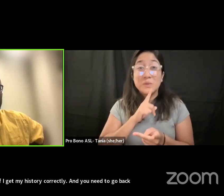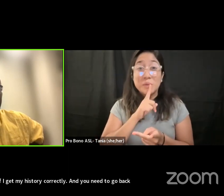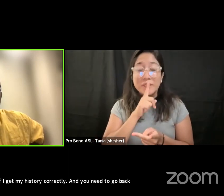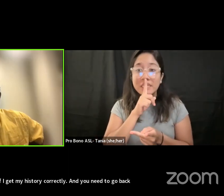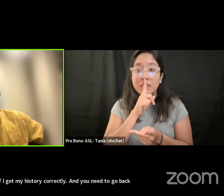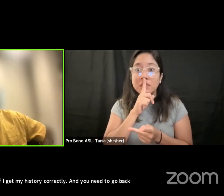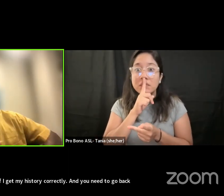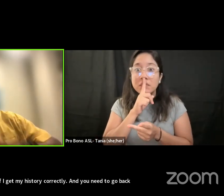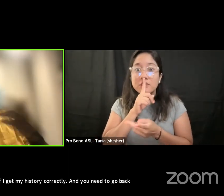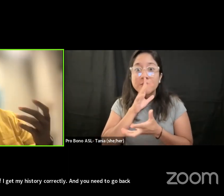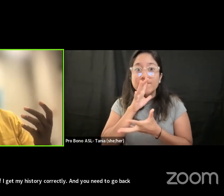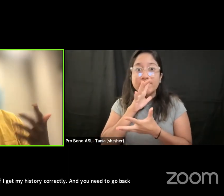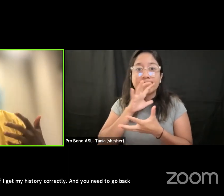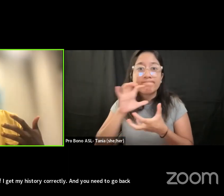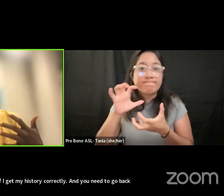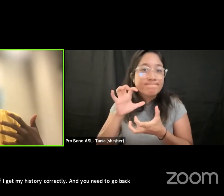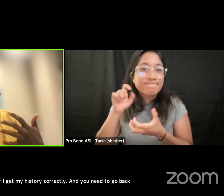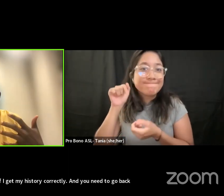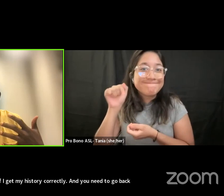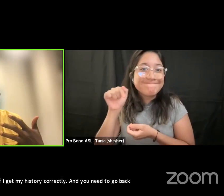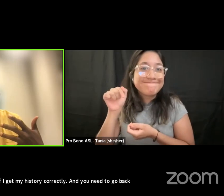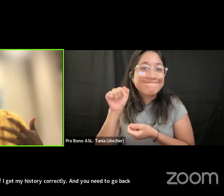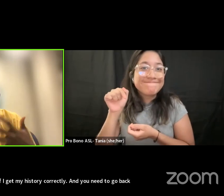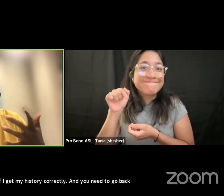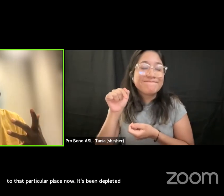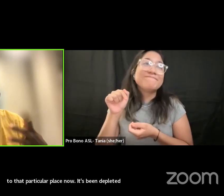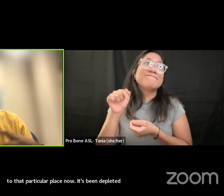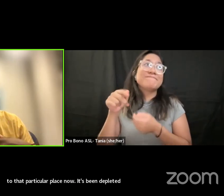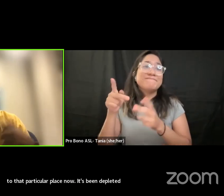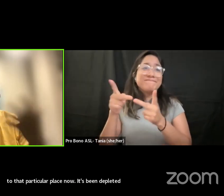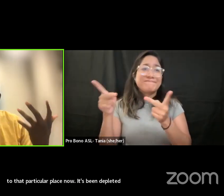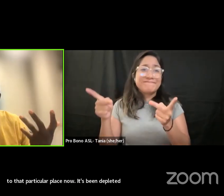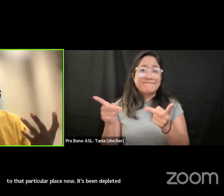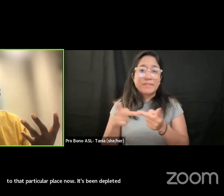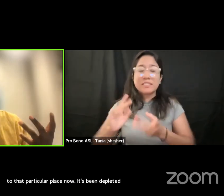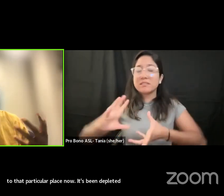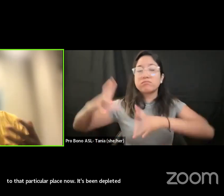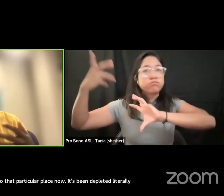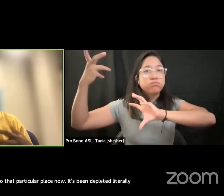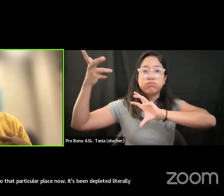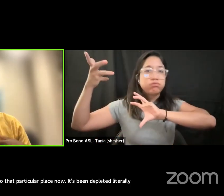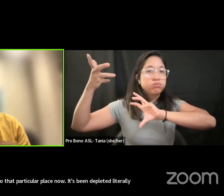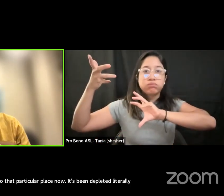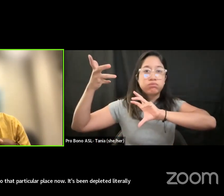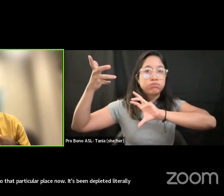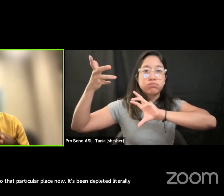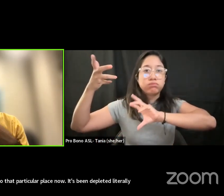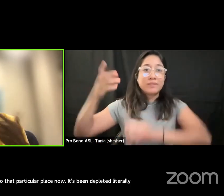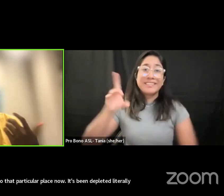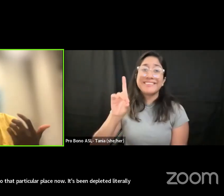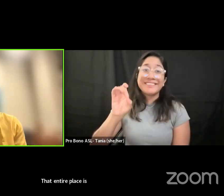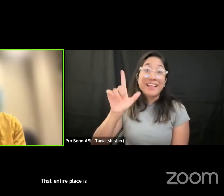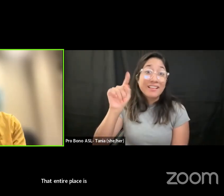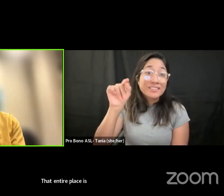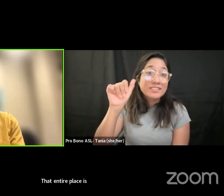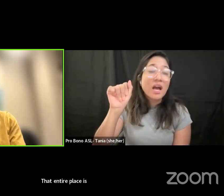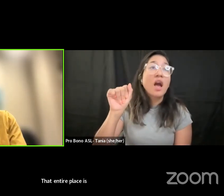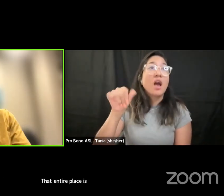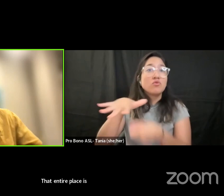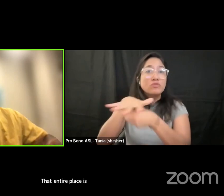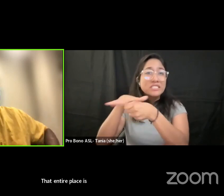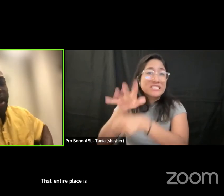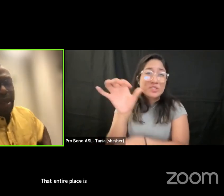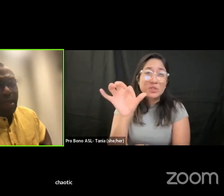that that entire place is is chaotic and and of course the nigeria region and and all of that